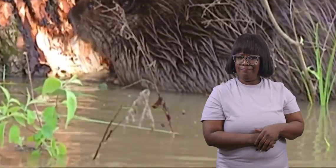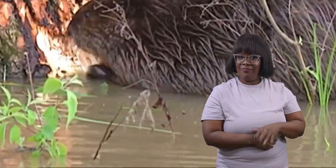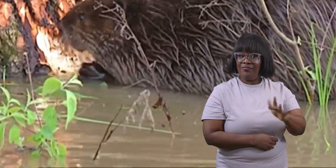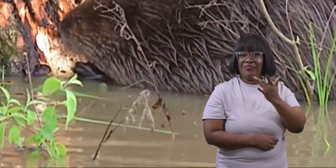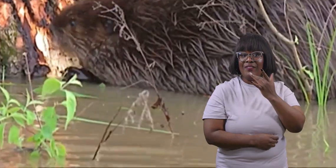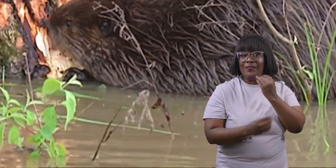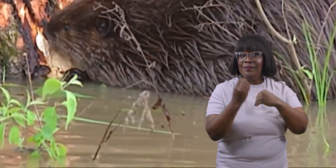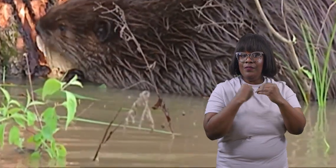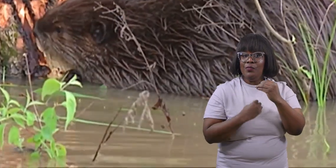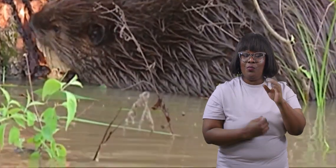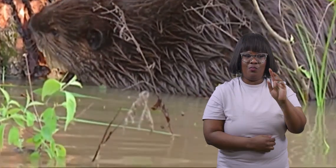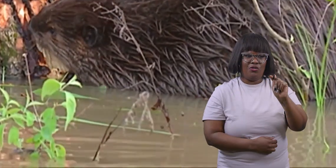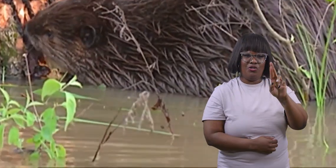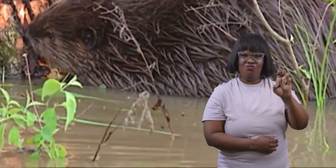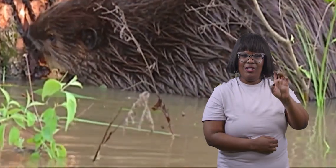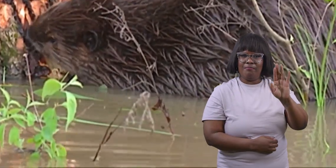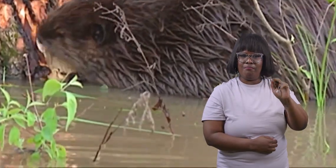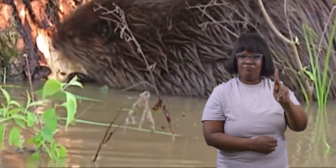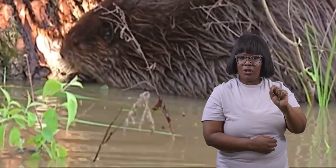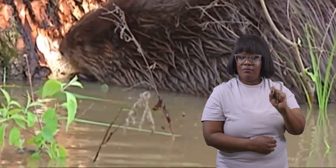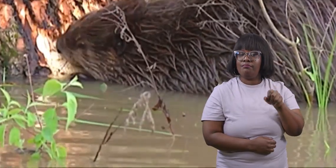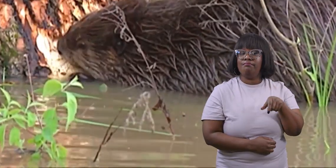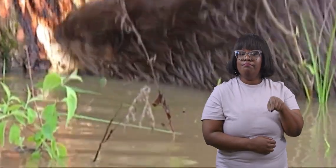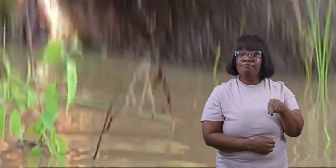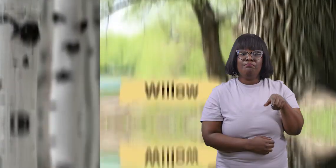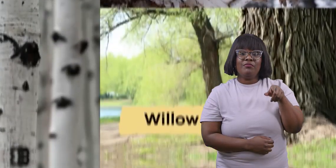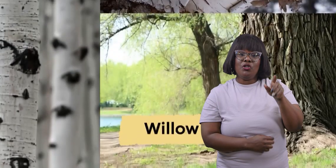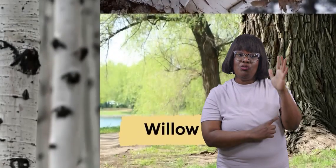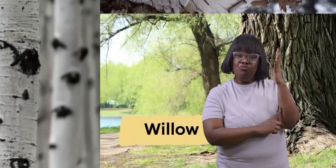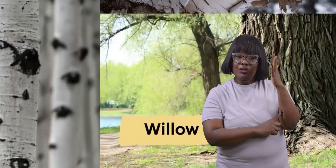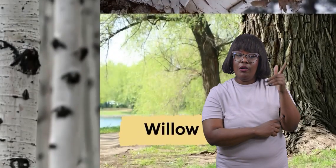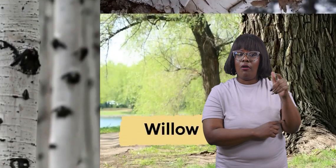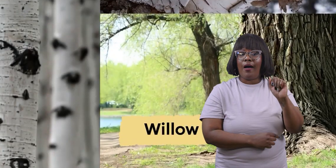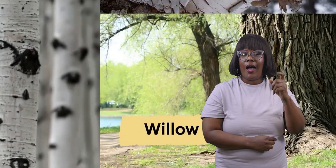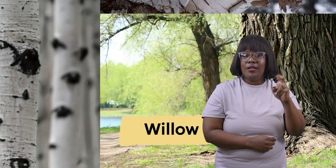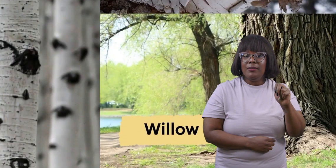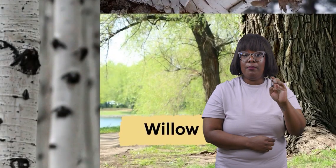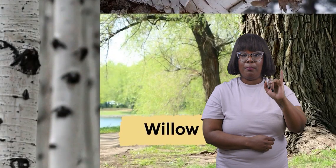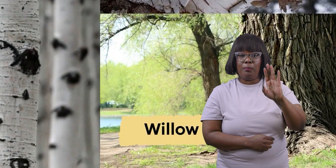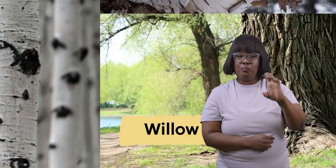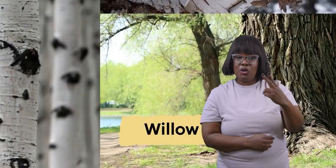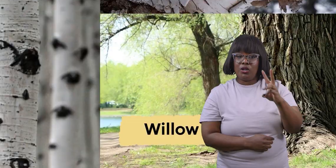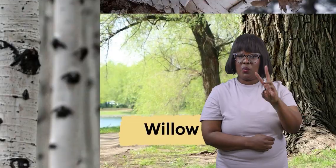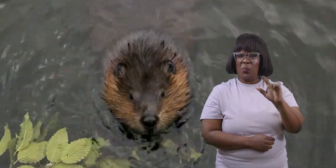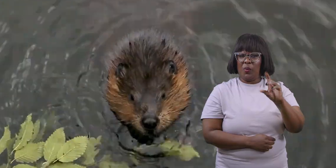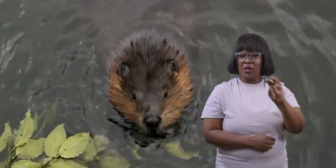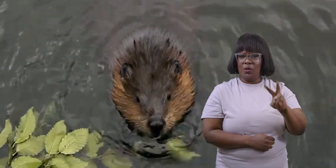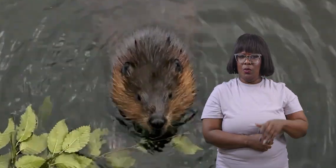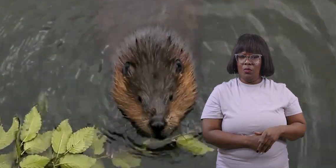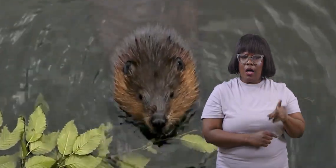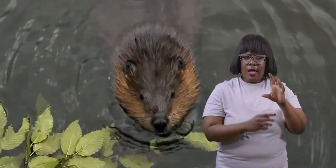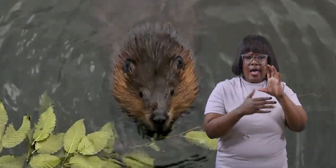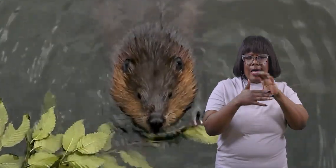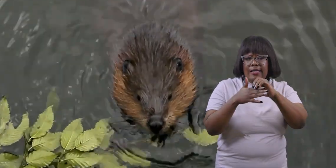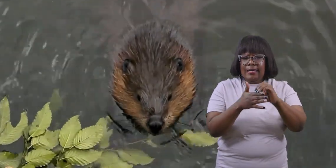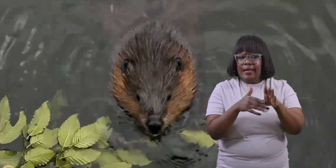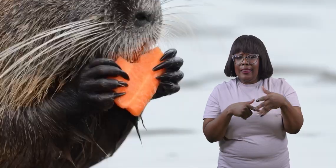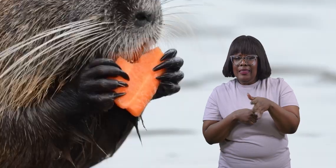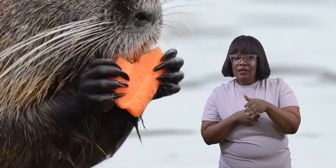favorite food is tree bark especially from trees like aspen birch and willow they also munch on leaves aquatic